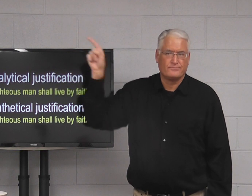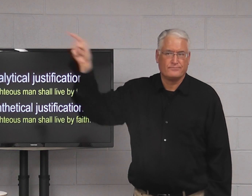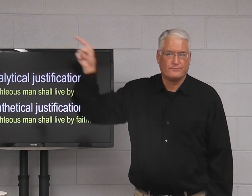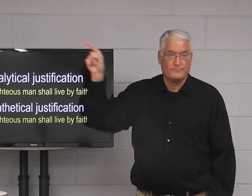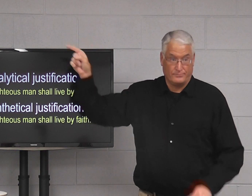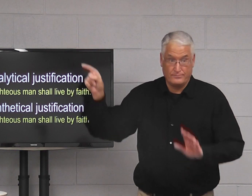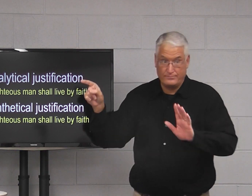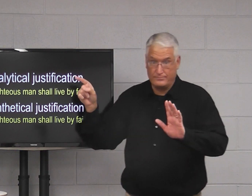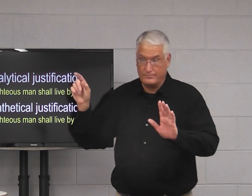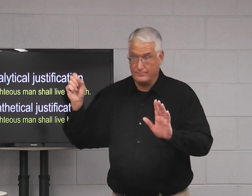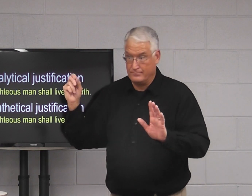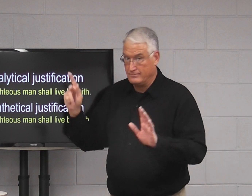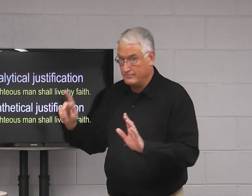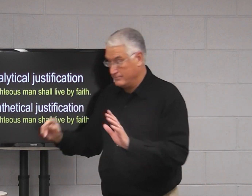not from what's inside.